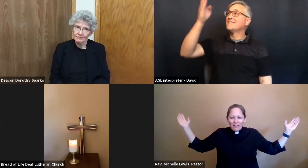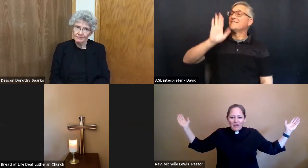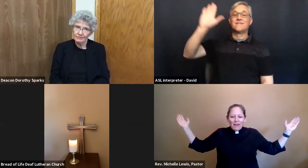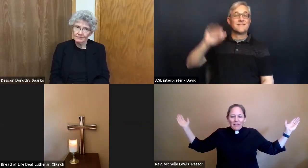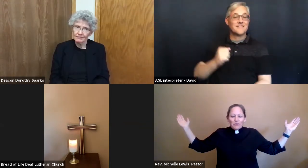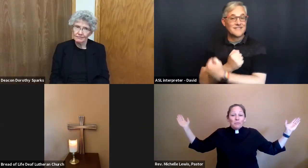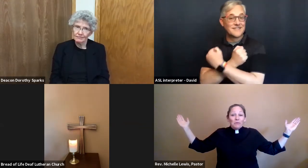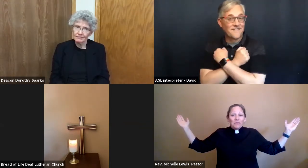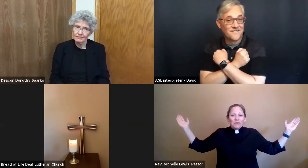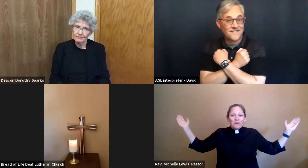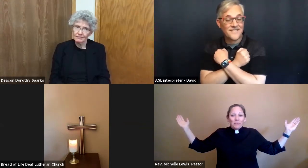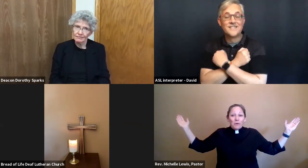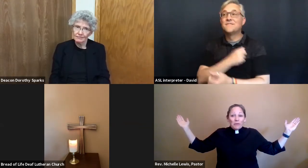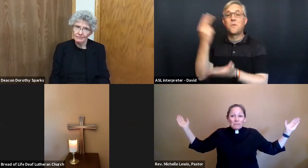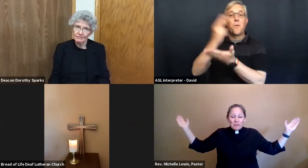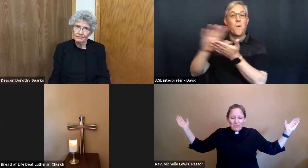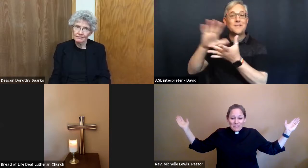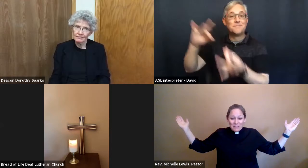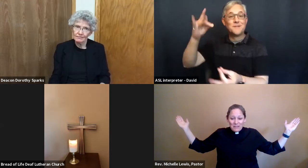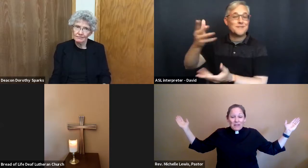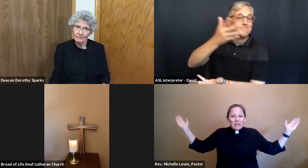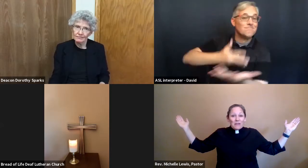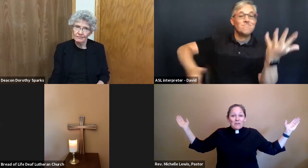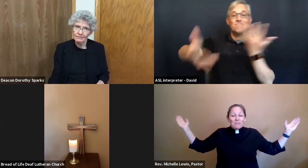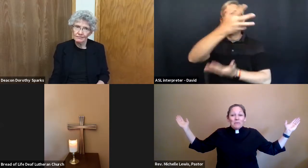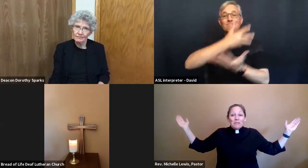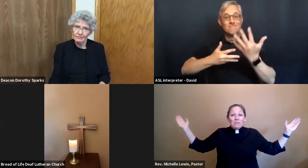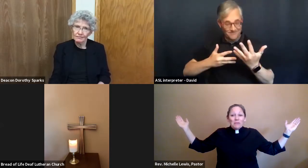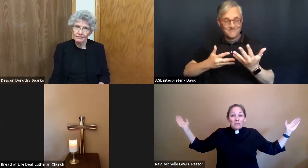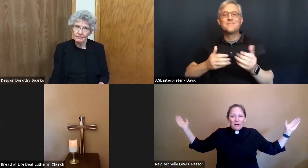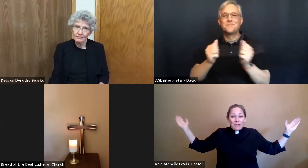and the communion of the Holy Spirit be with you all.